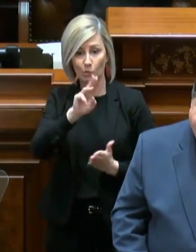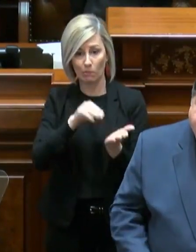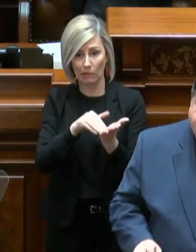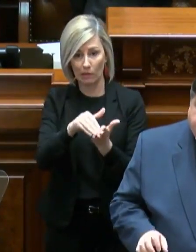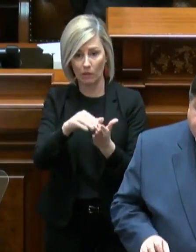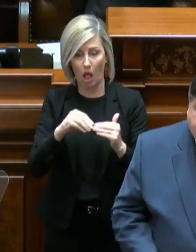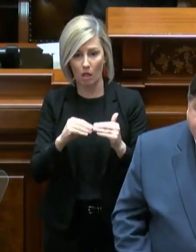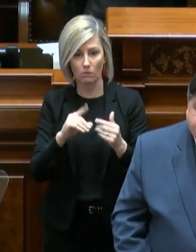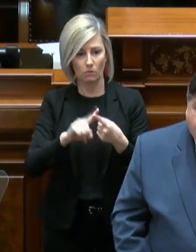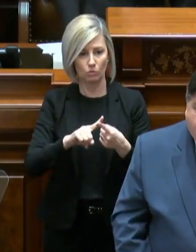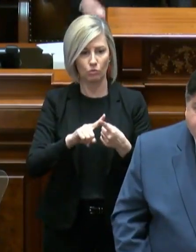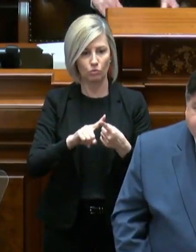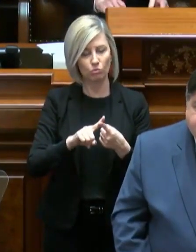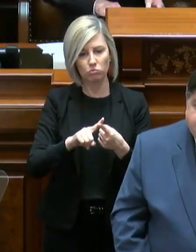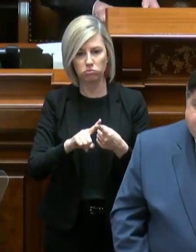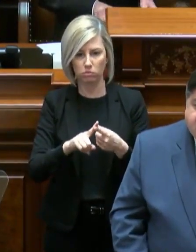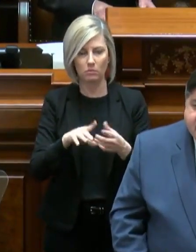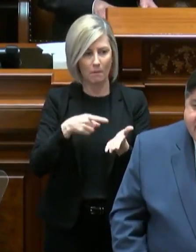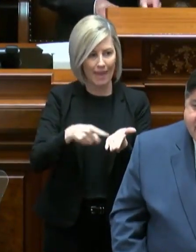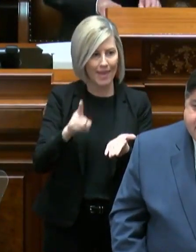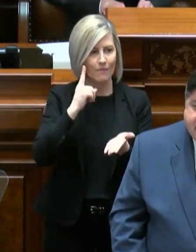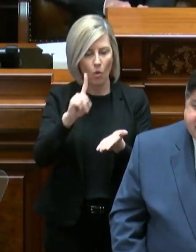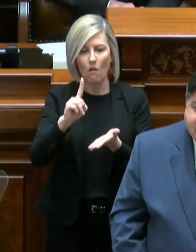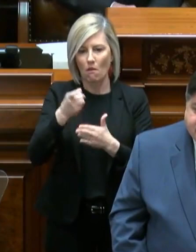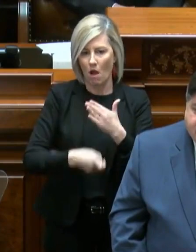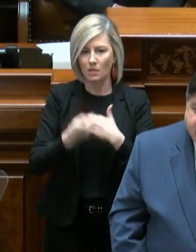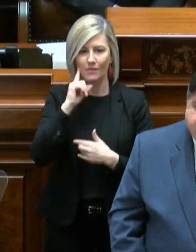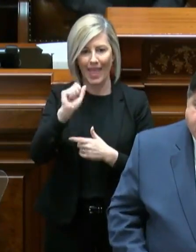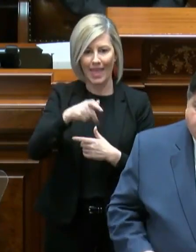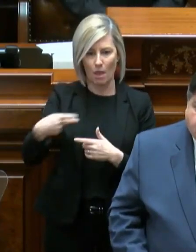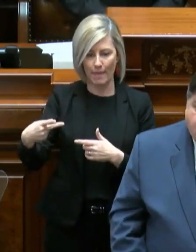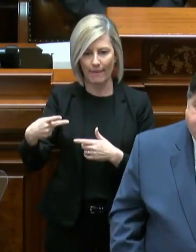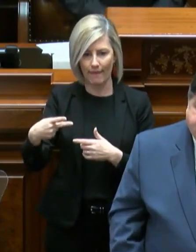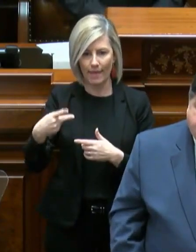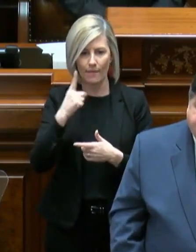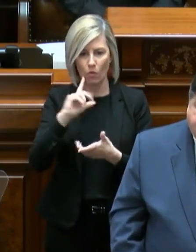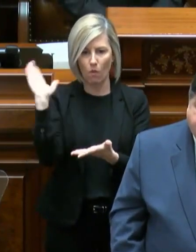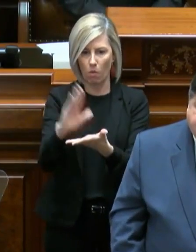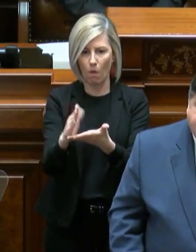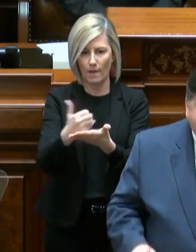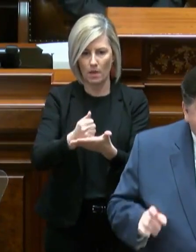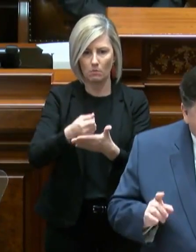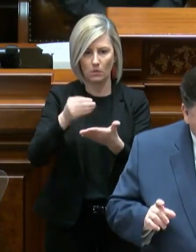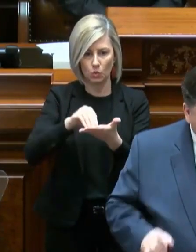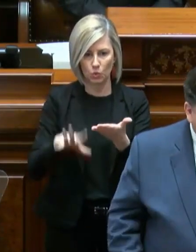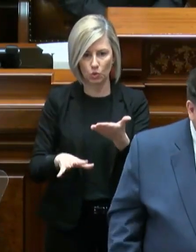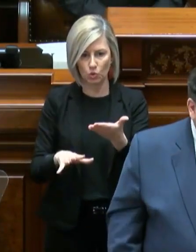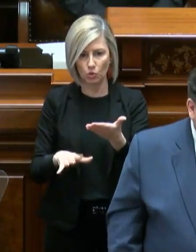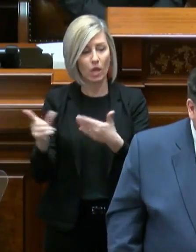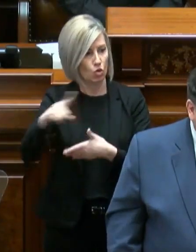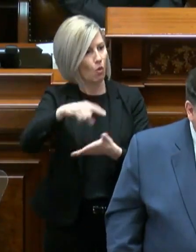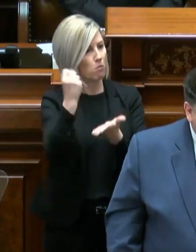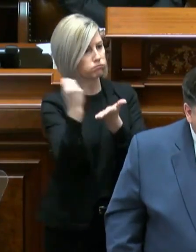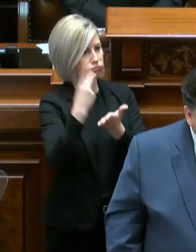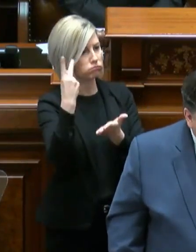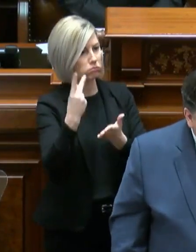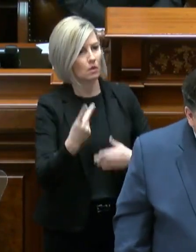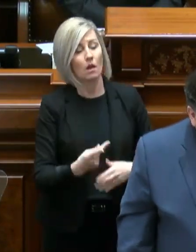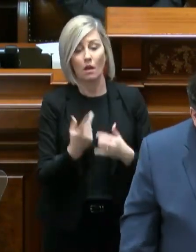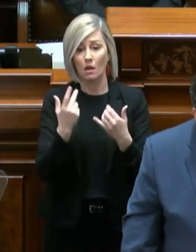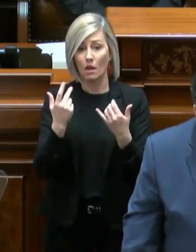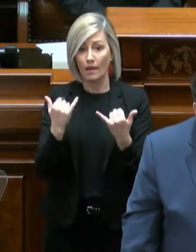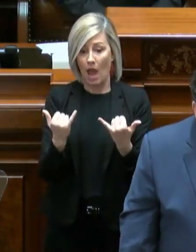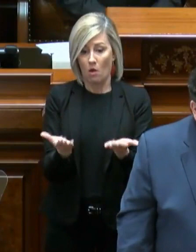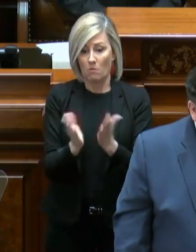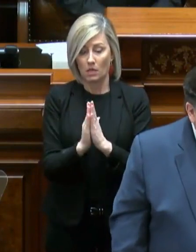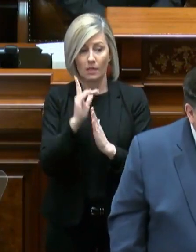to defray the cost of the AP test fee for low income students, and you approved it. I'm making a